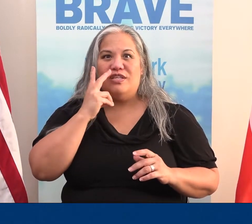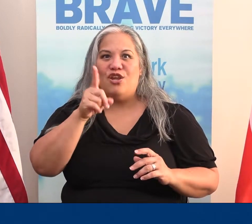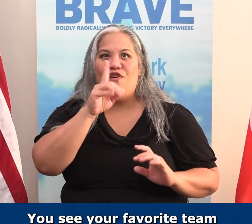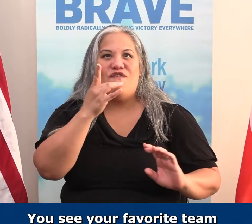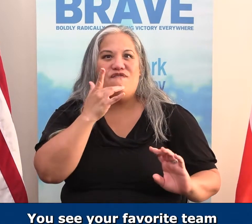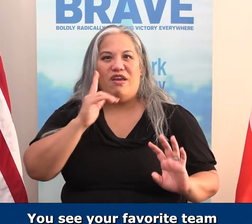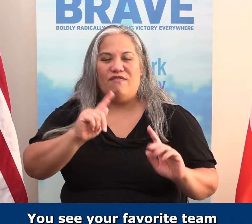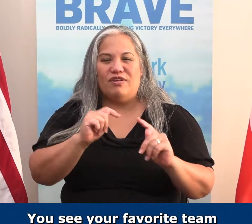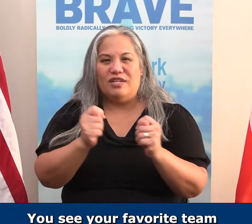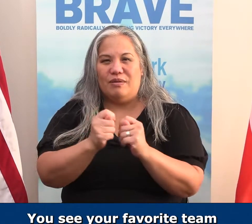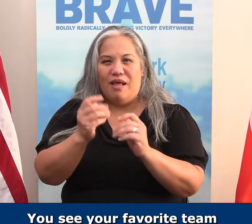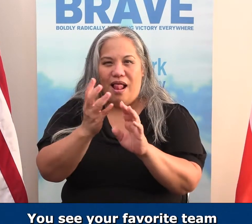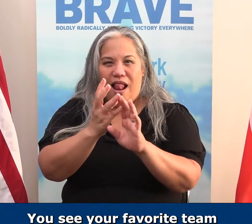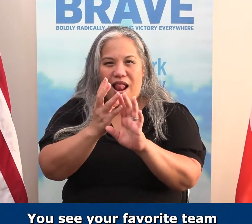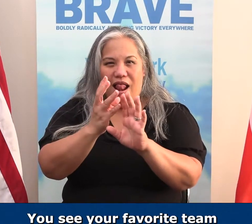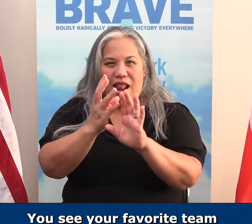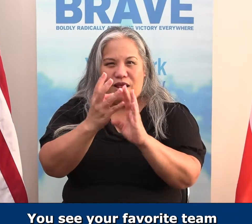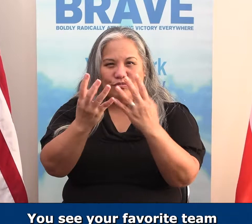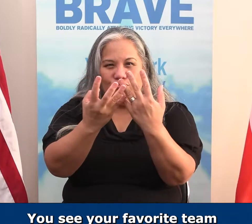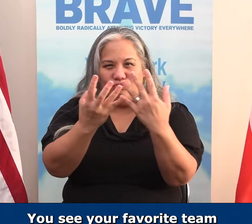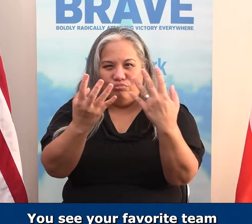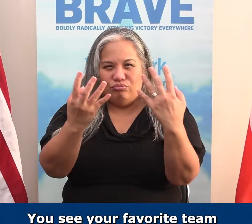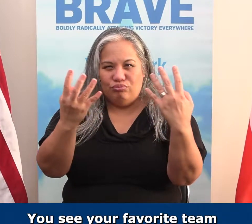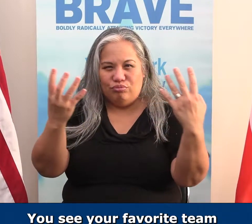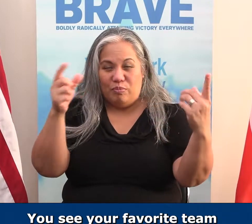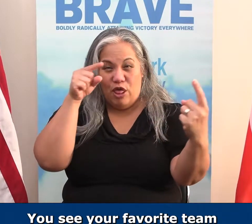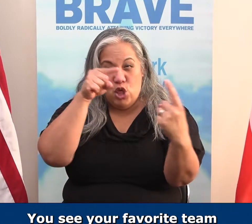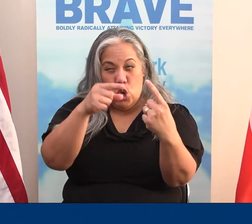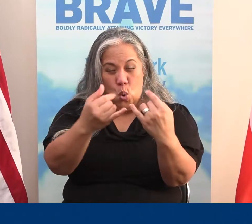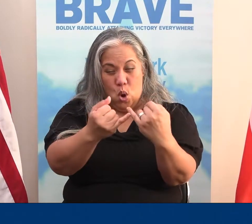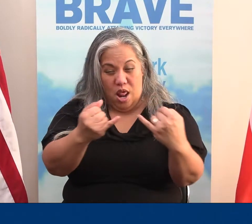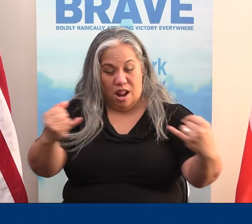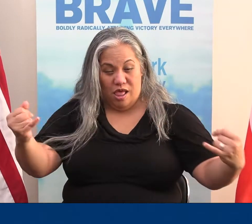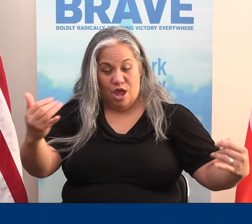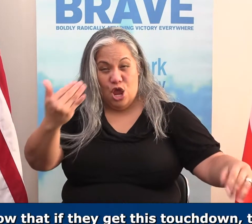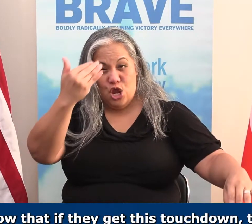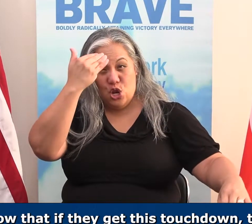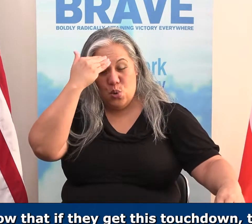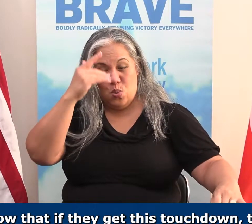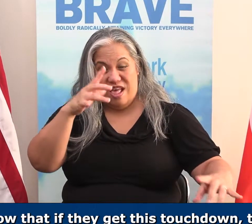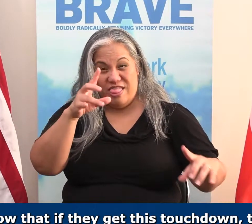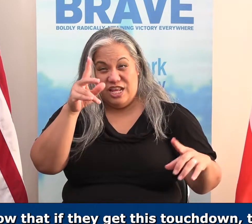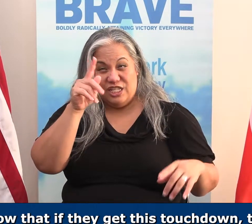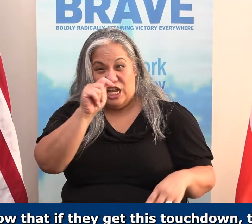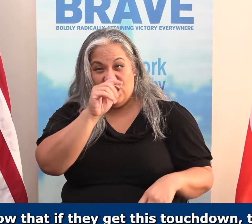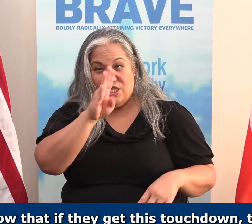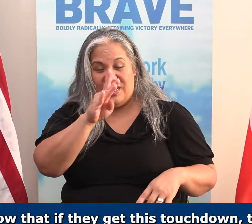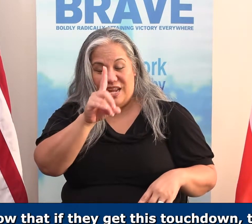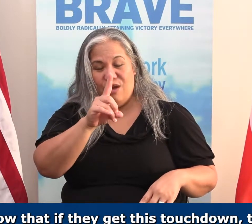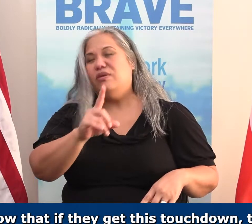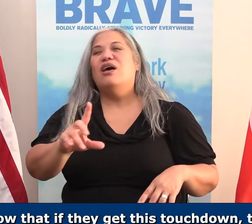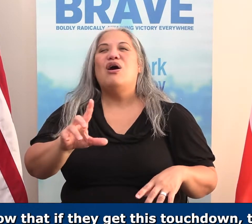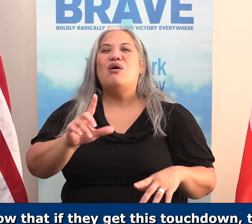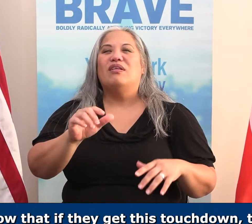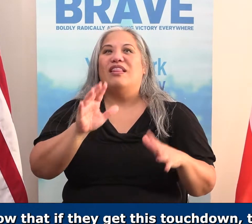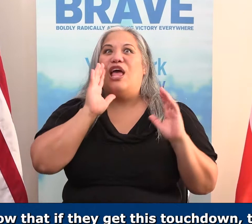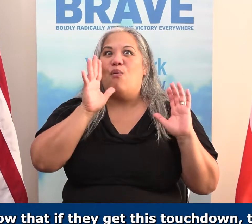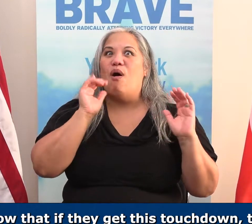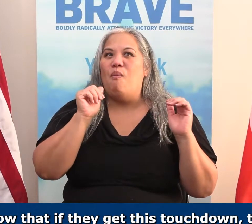You see your favorite team line up right down by the goal line. You know that if they get this touchdown, they're going to go ahead and most likely